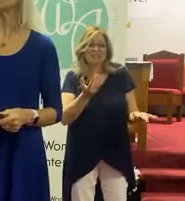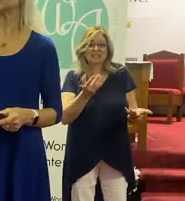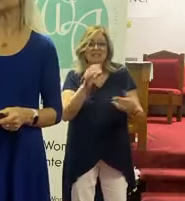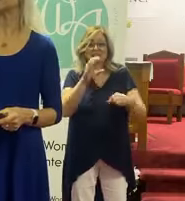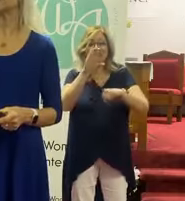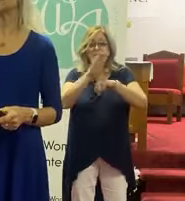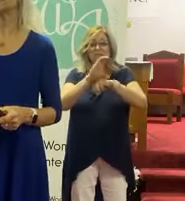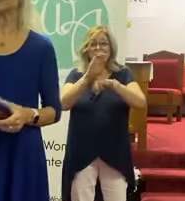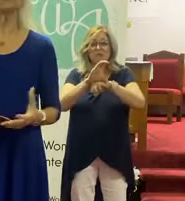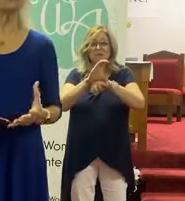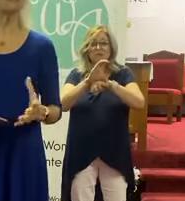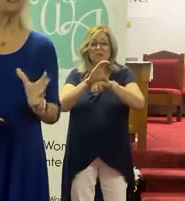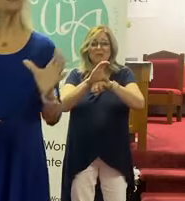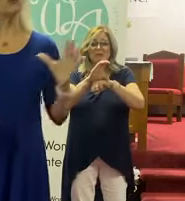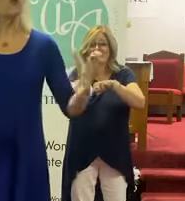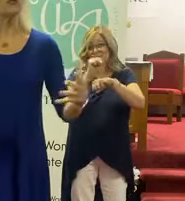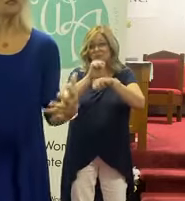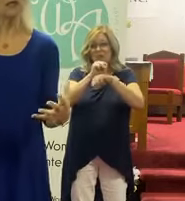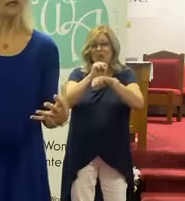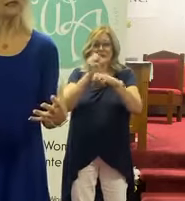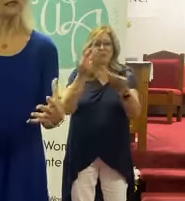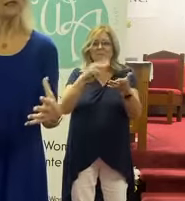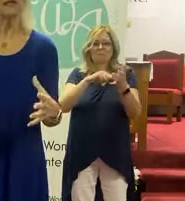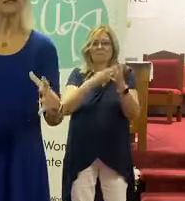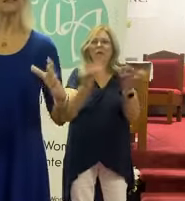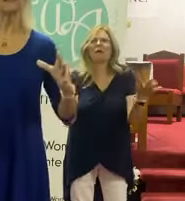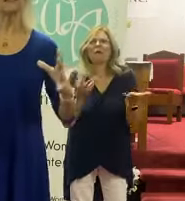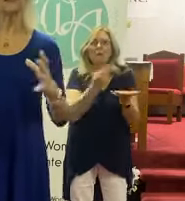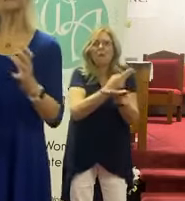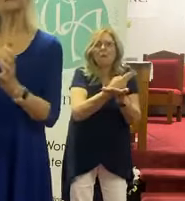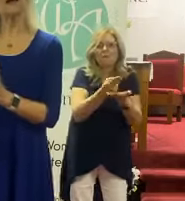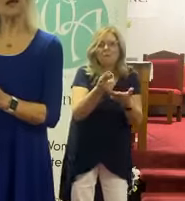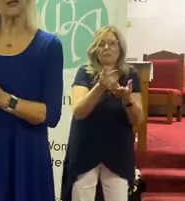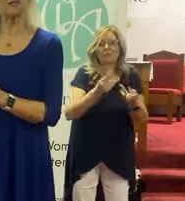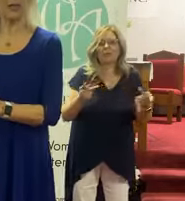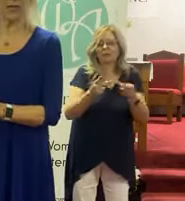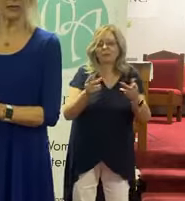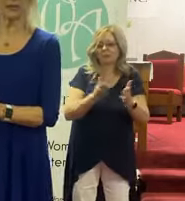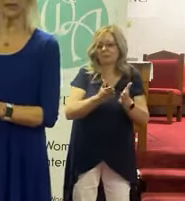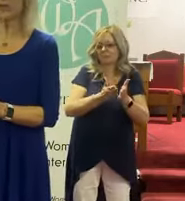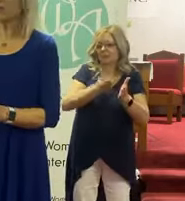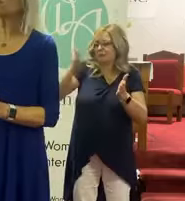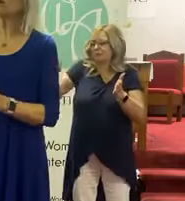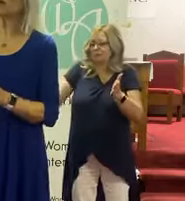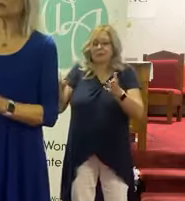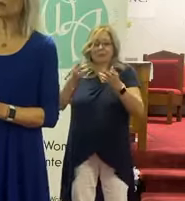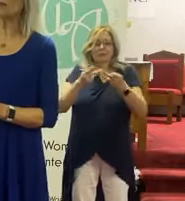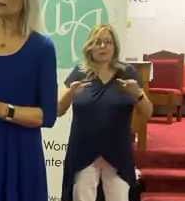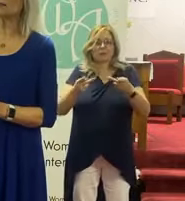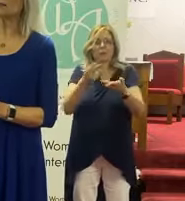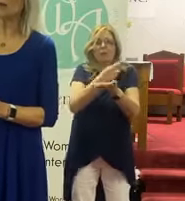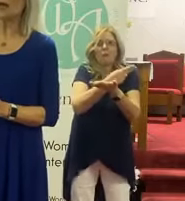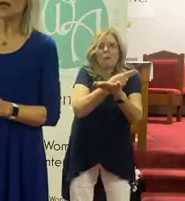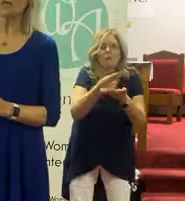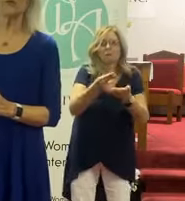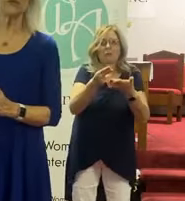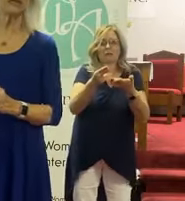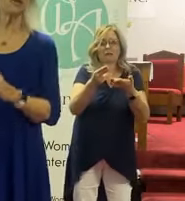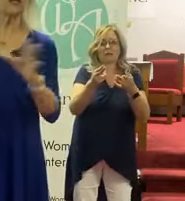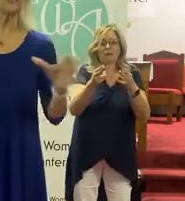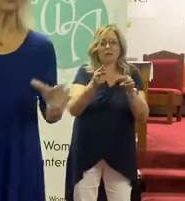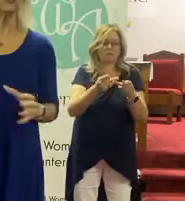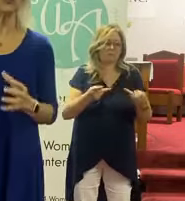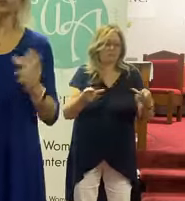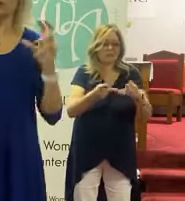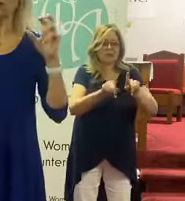a sanctuary. And what does that mean? It's a holy place. It's a set aside place. Sanctified place. And whether